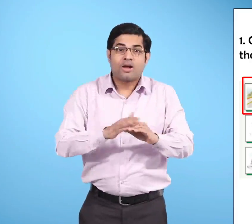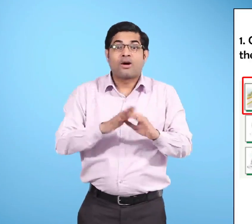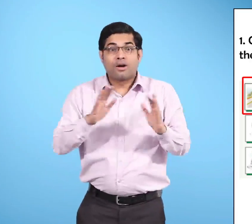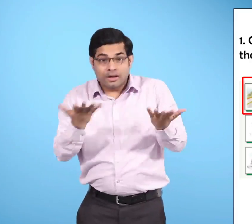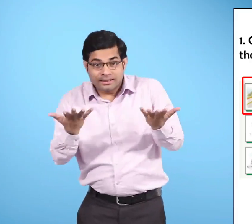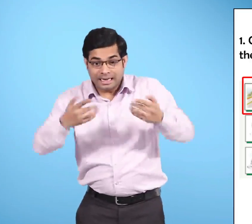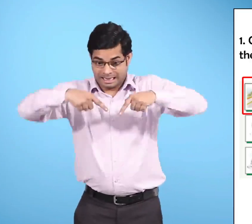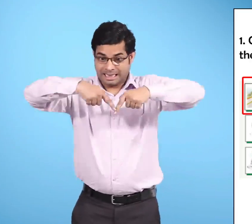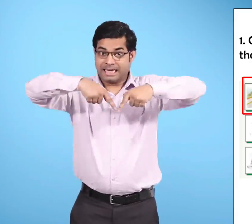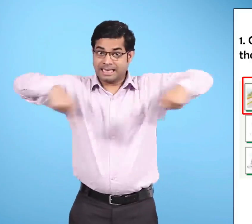Or a line